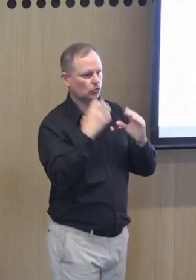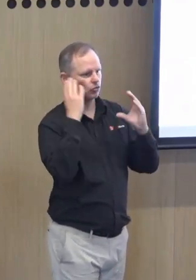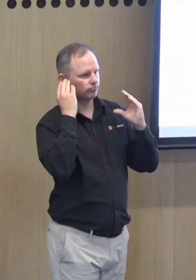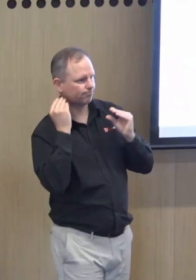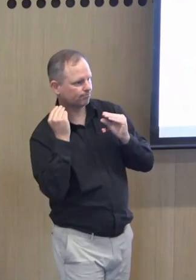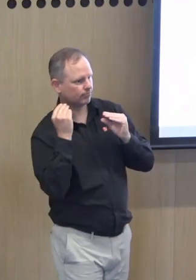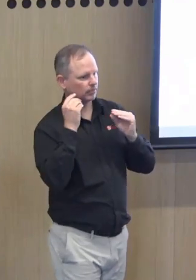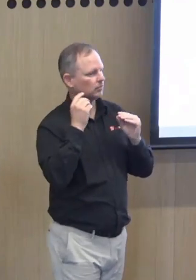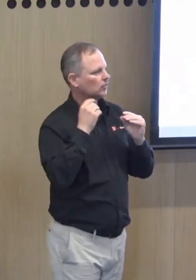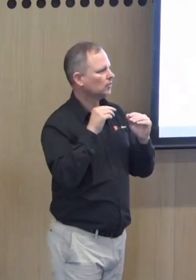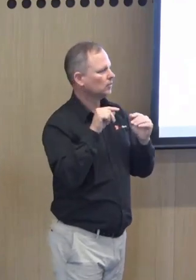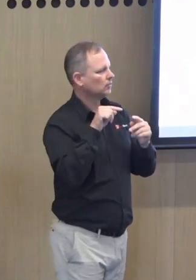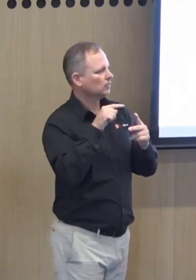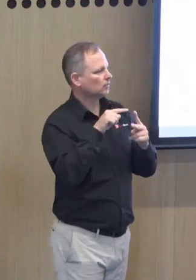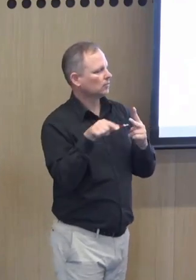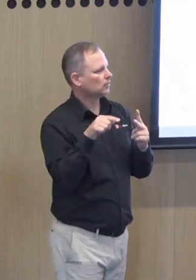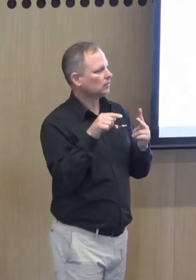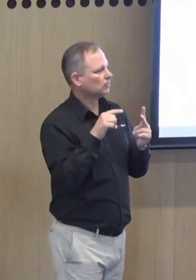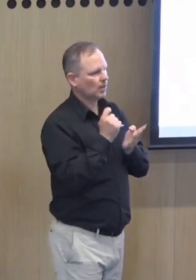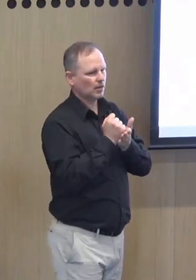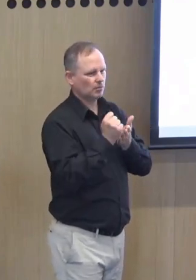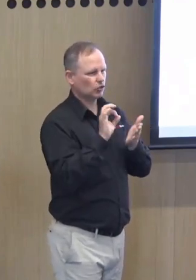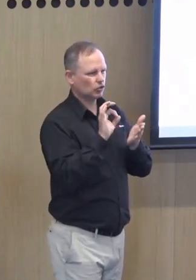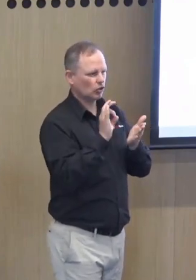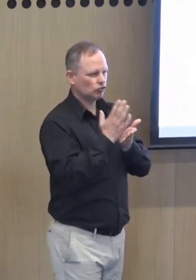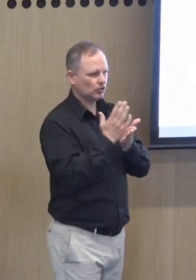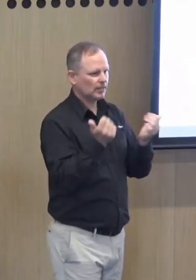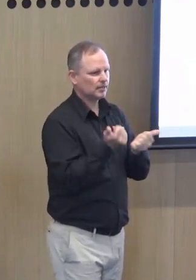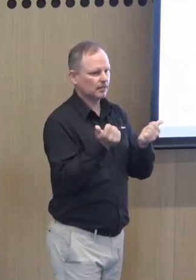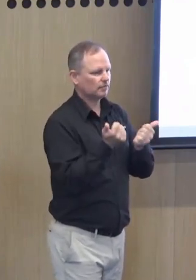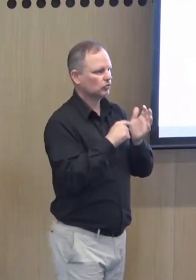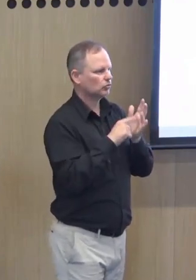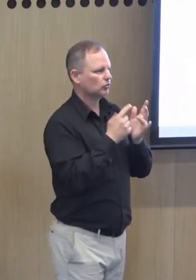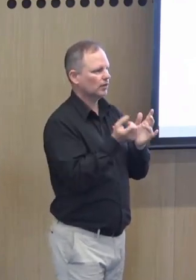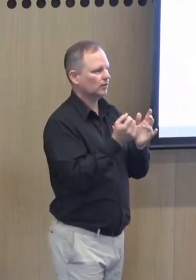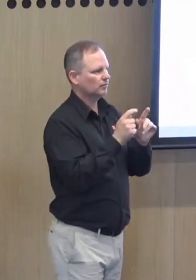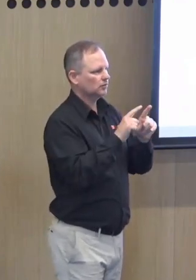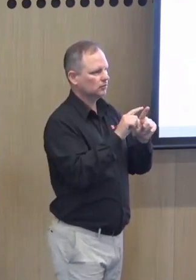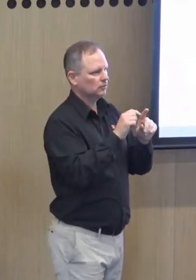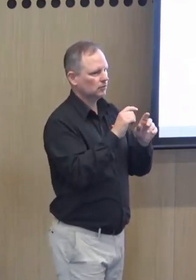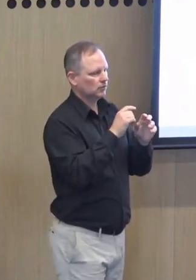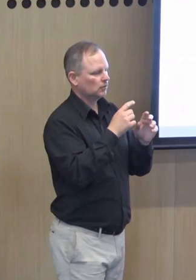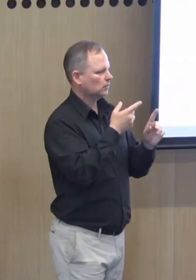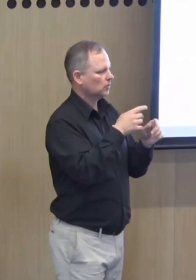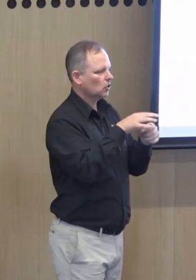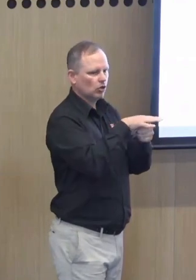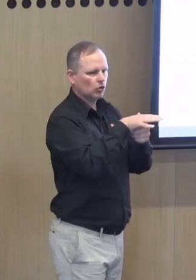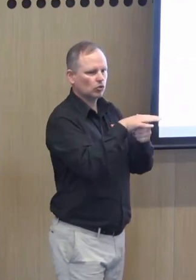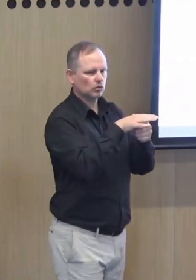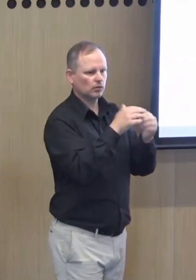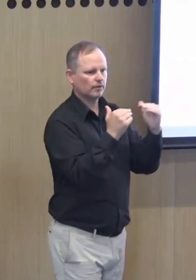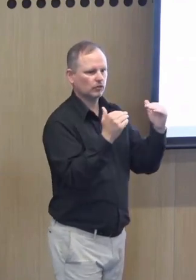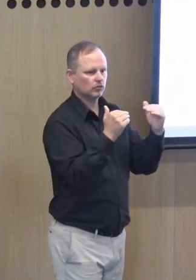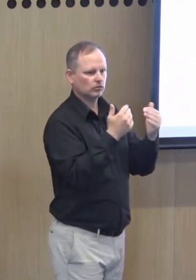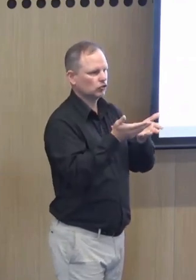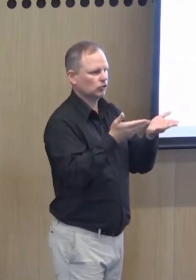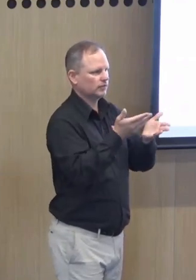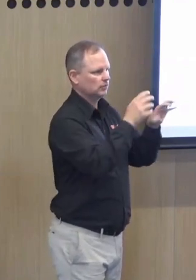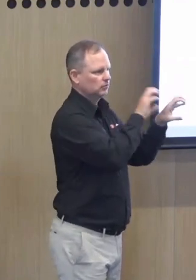so we're talking about people that are profoundly deaf. The number is not super clear. But at